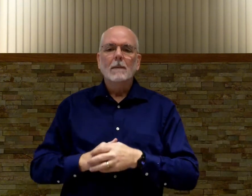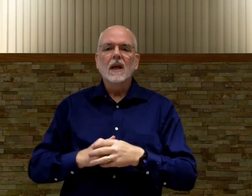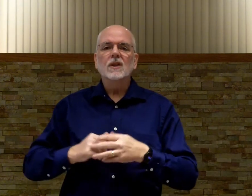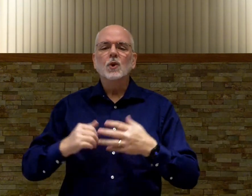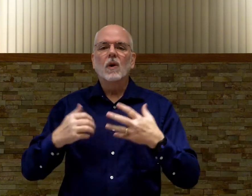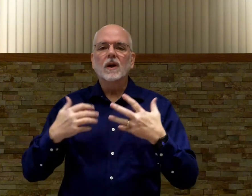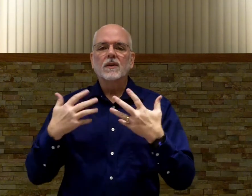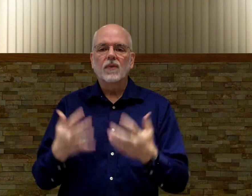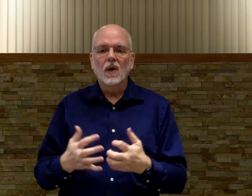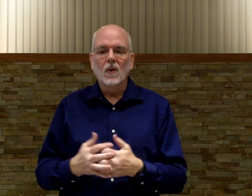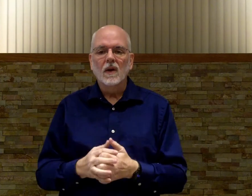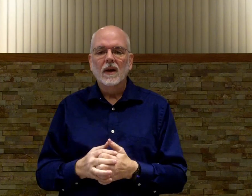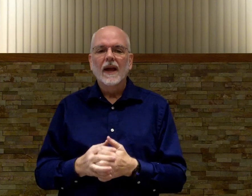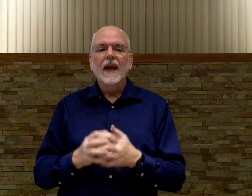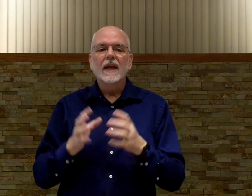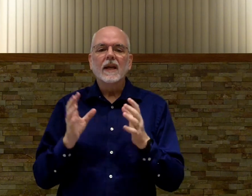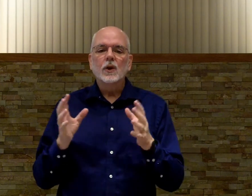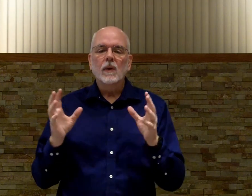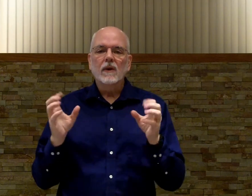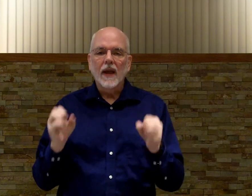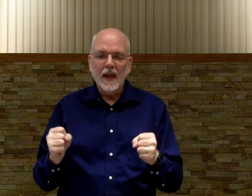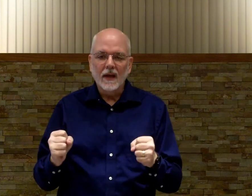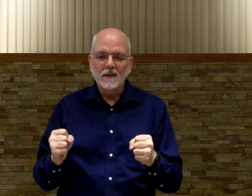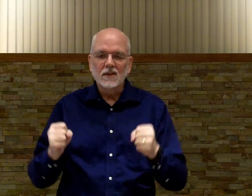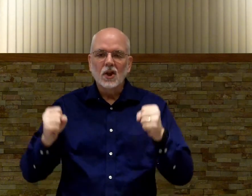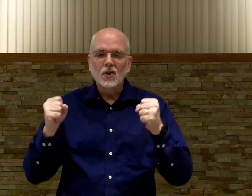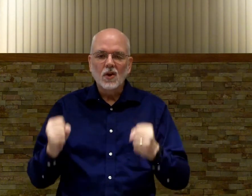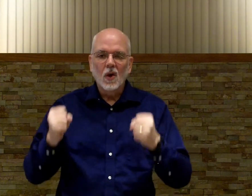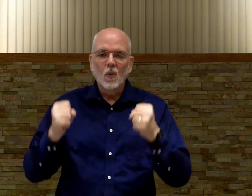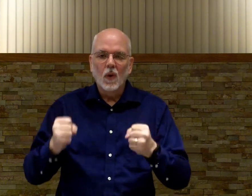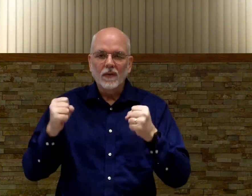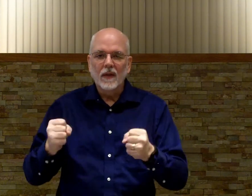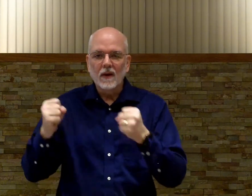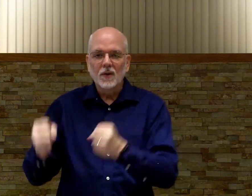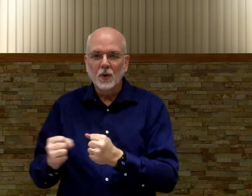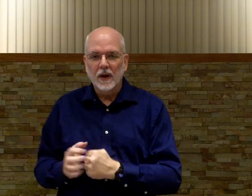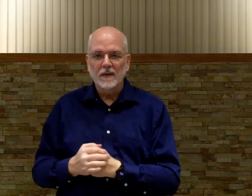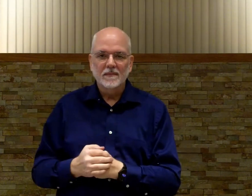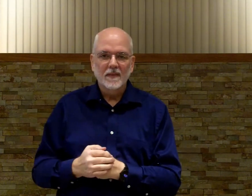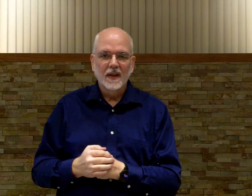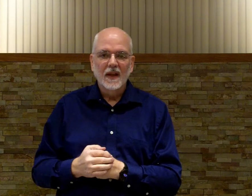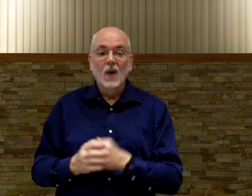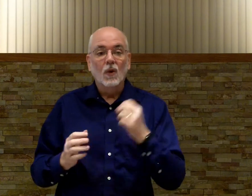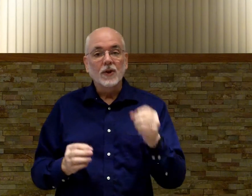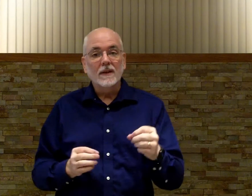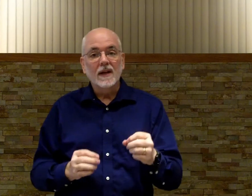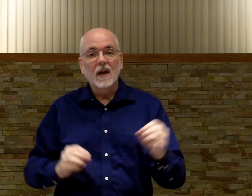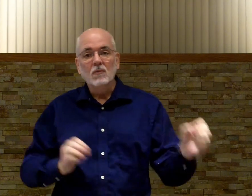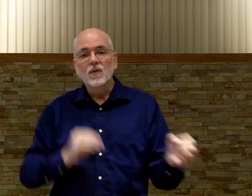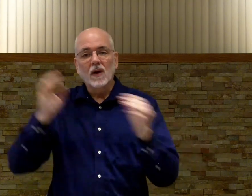because you want to flow and get it to where your hands know what they're doing once you got that done move